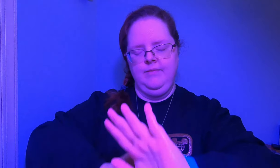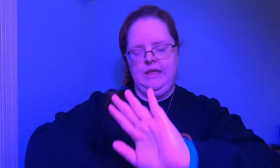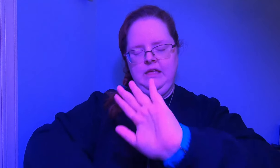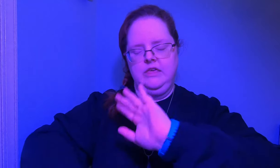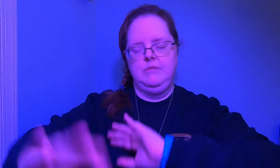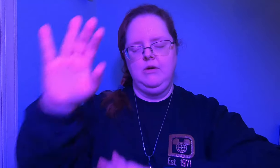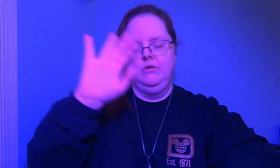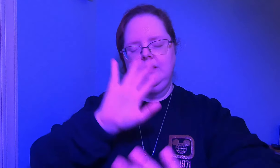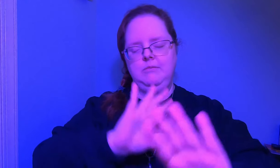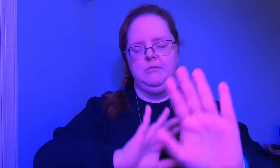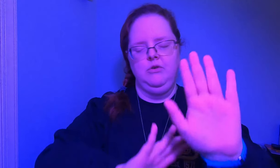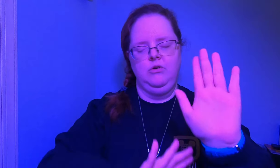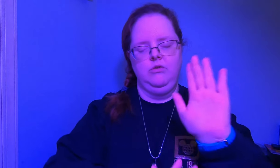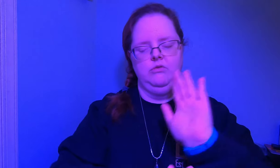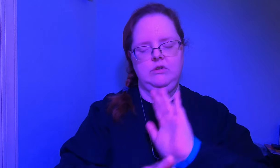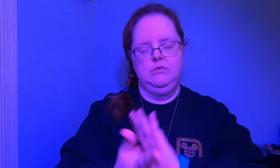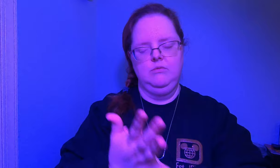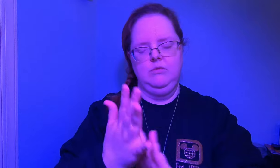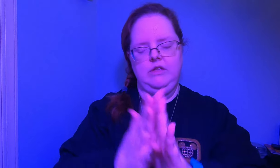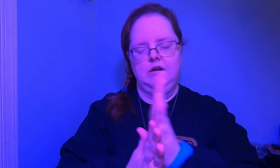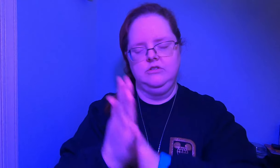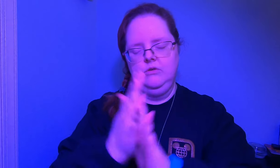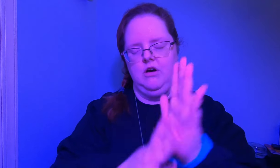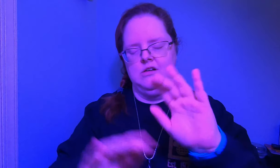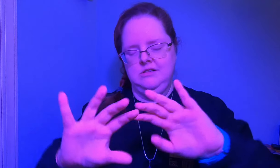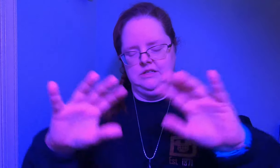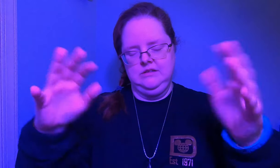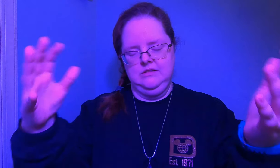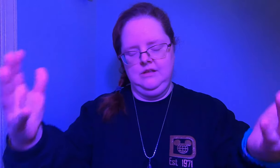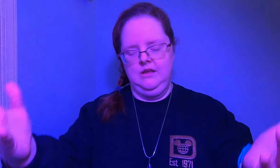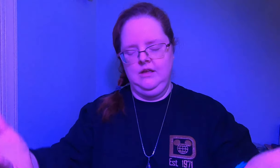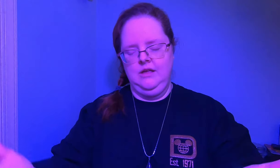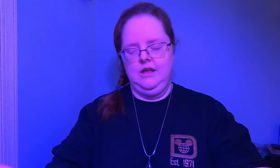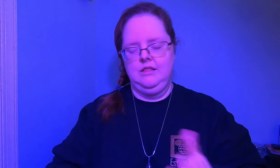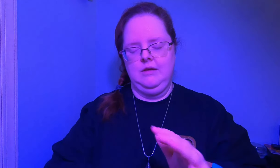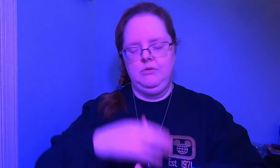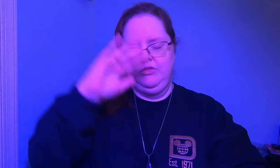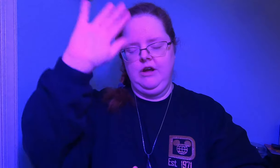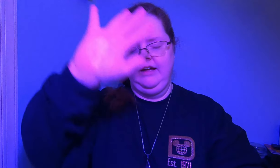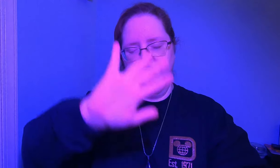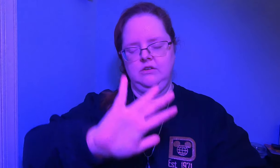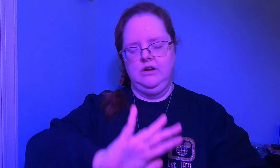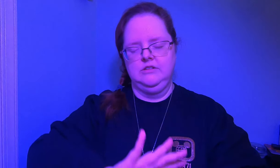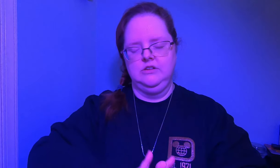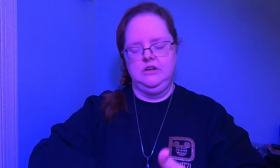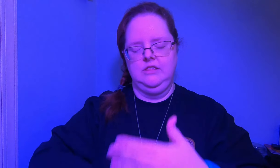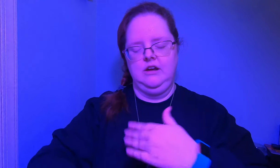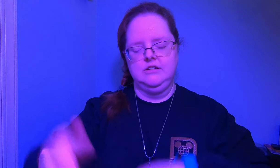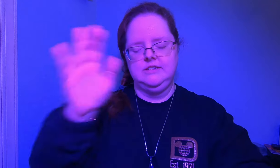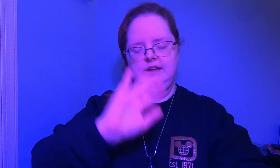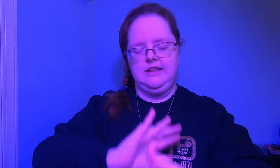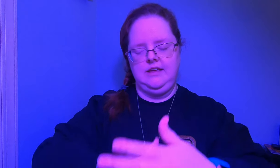they may only be moved when they are so called in alignment with their highest and greatest good they are steady